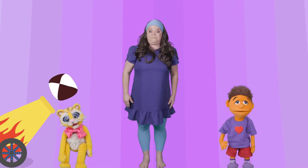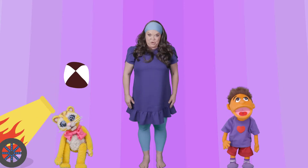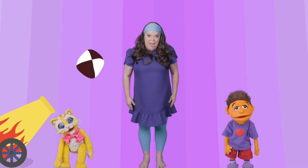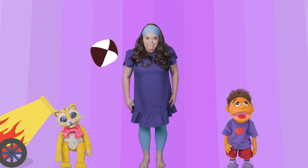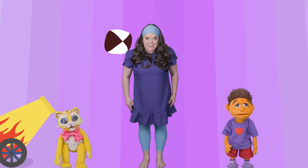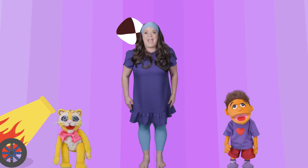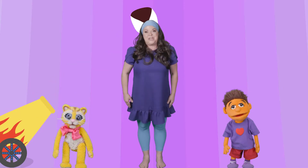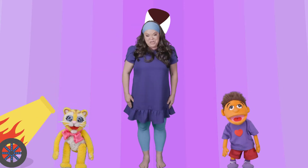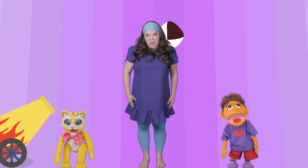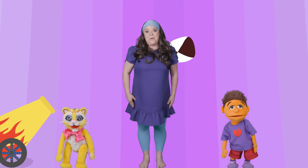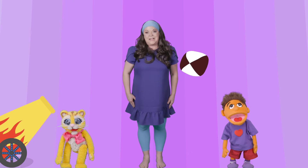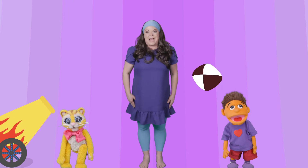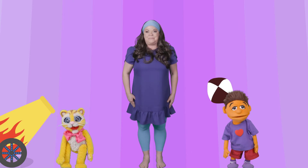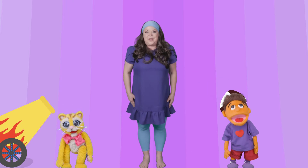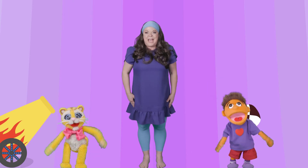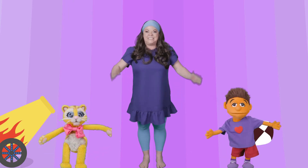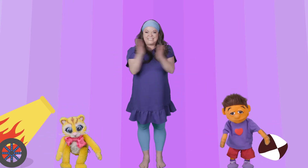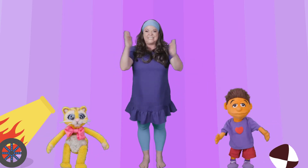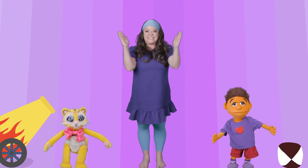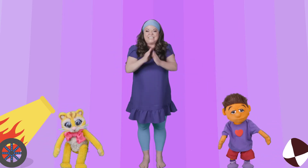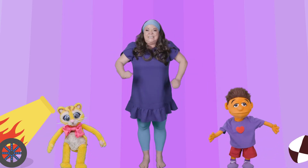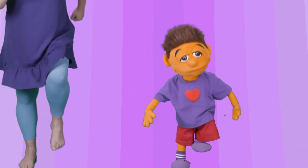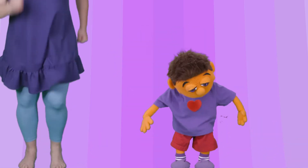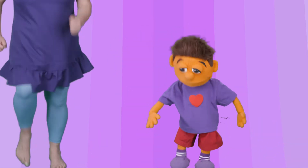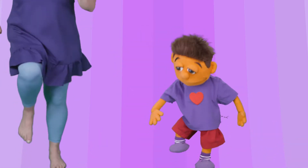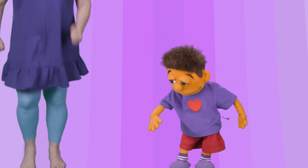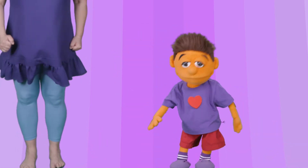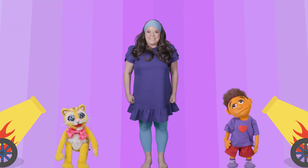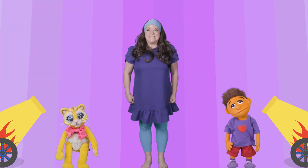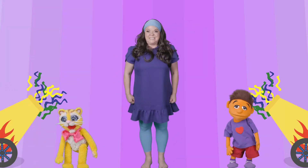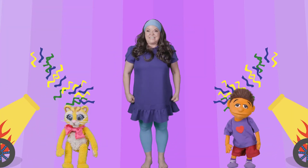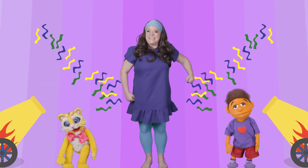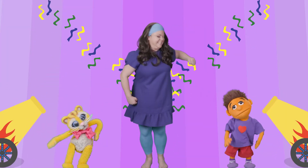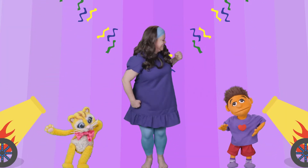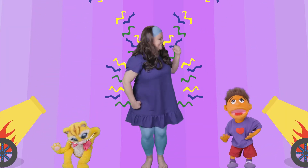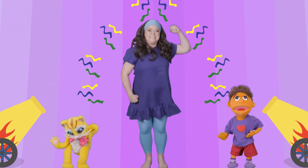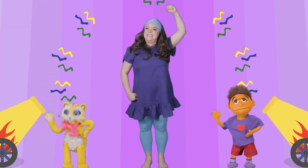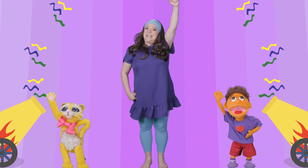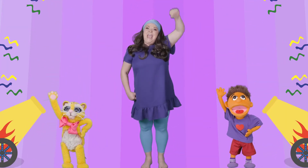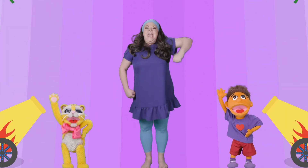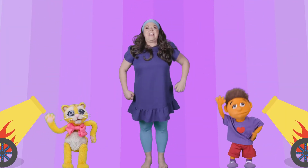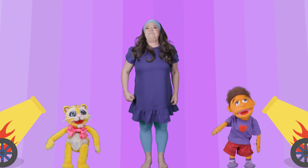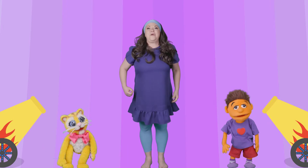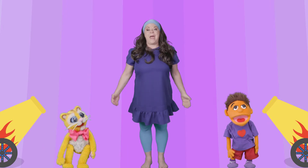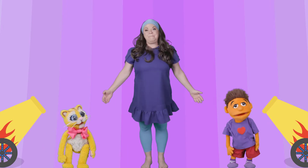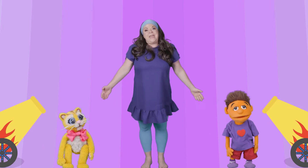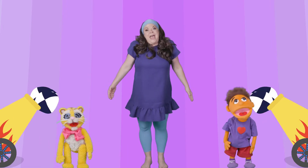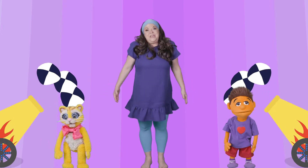if you're happy and you know it, we take the movements of clapping, stomping and shouting hooray to create a little dance